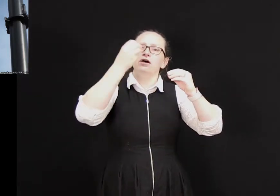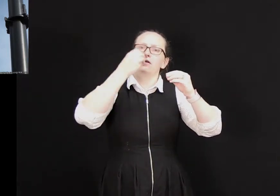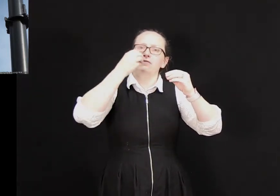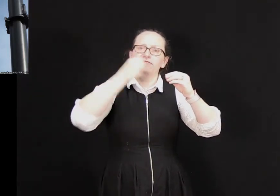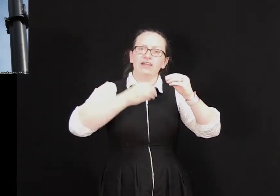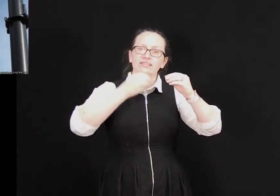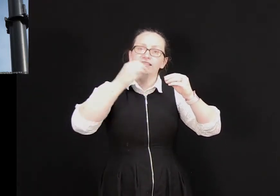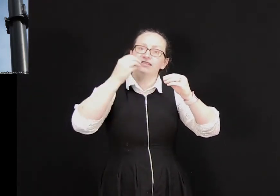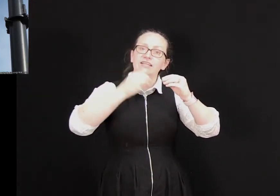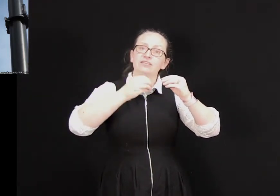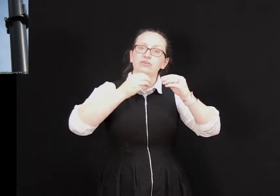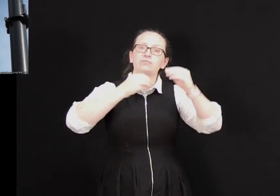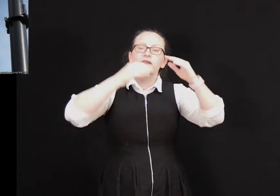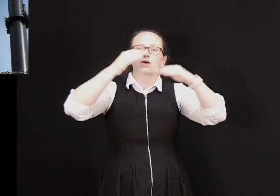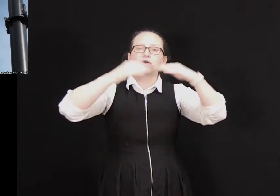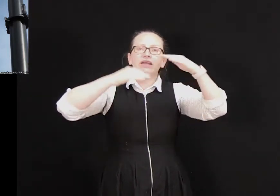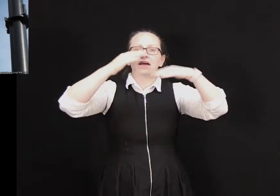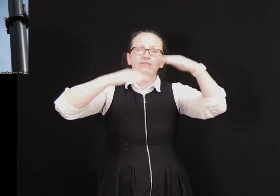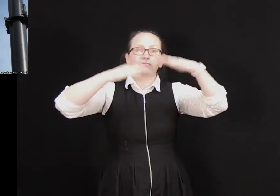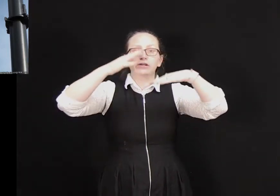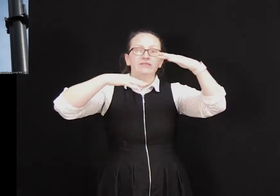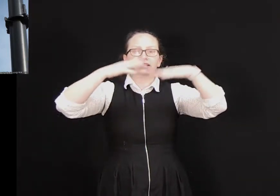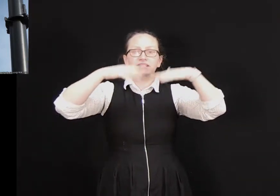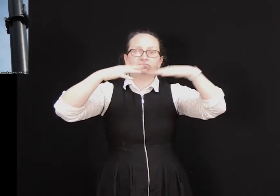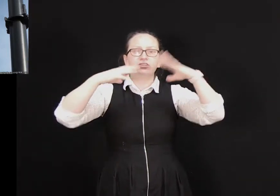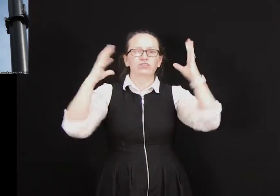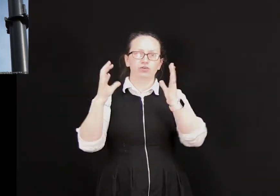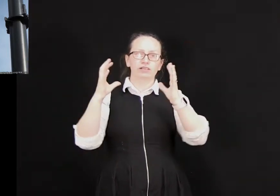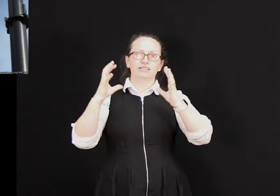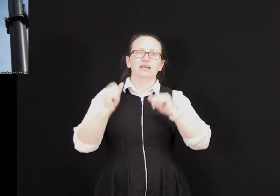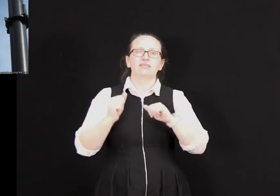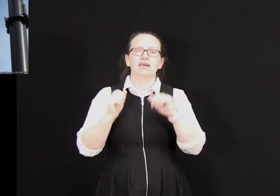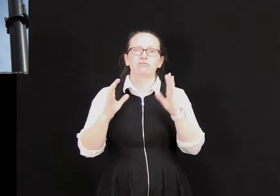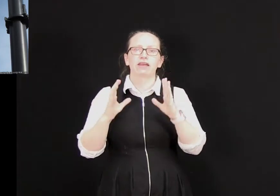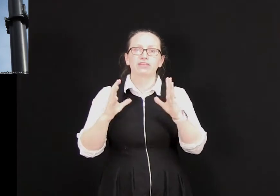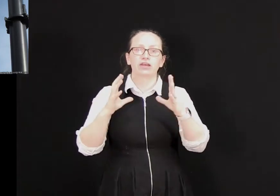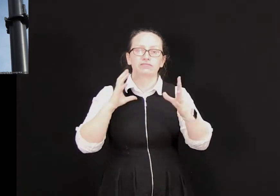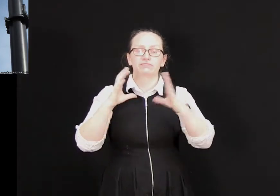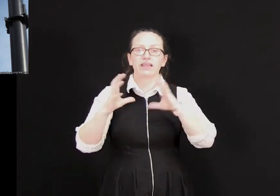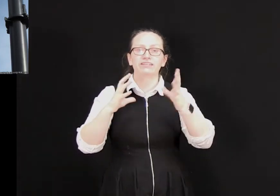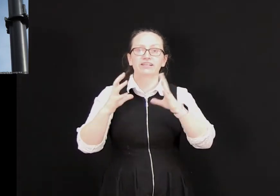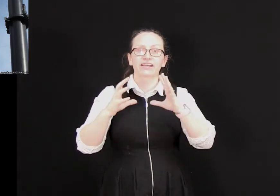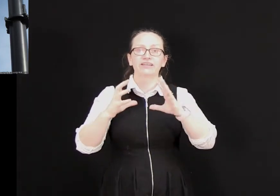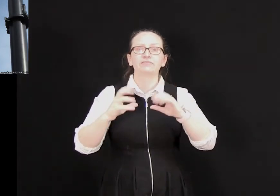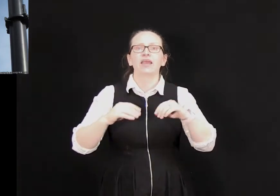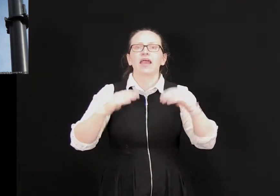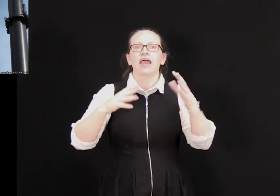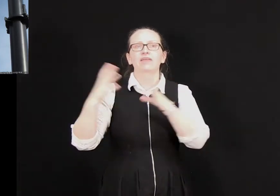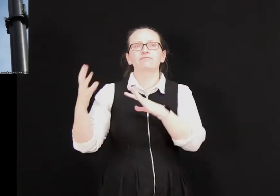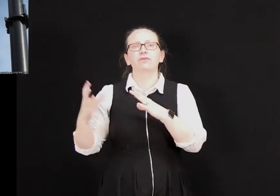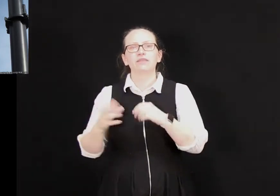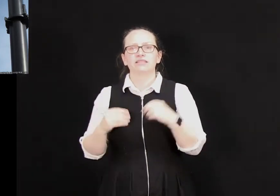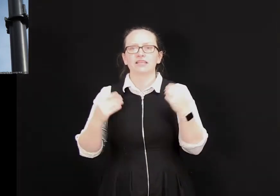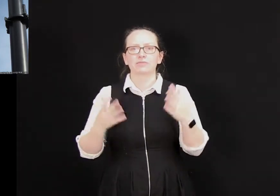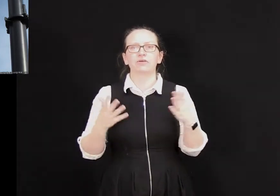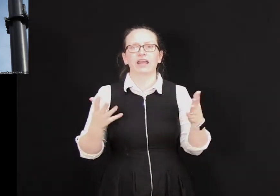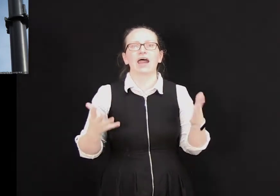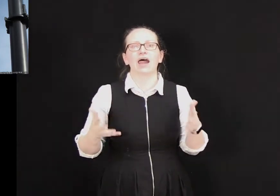reflected signal, work out the frequency difference all inside that radio radar gun and from this they can work out how